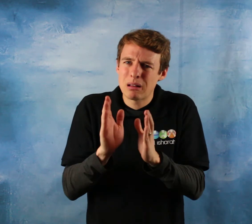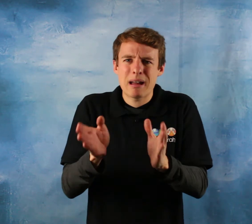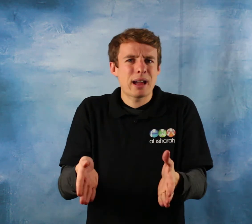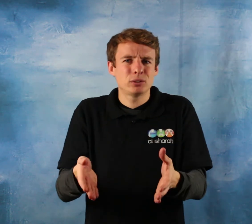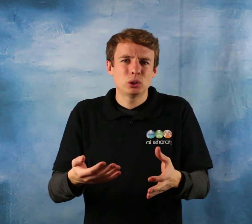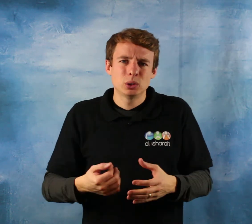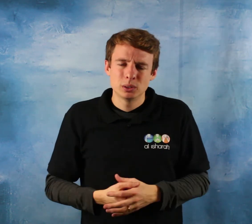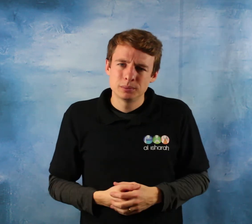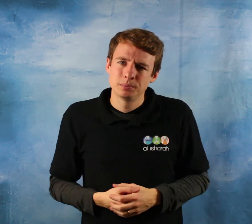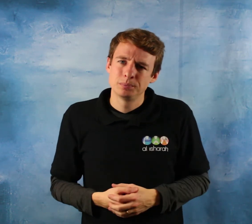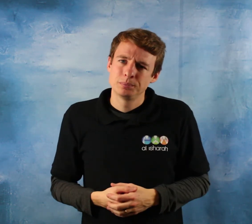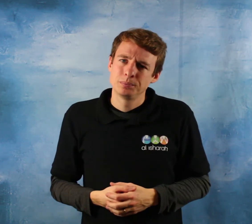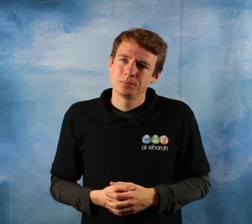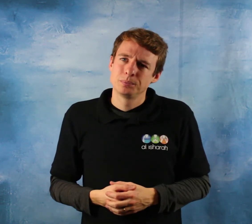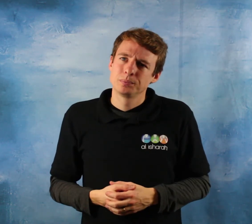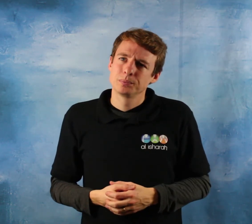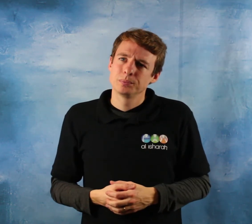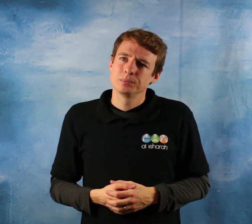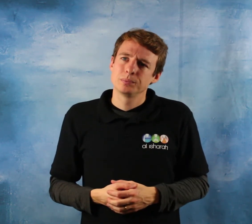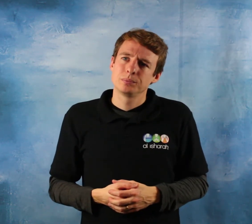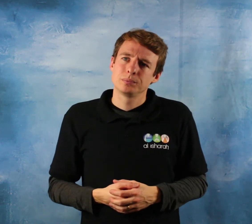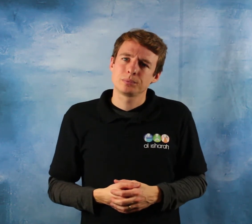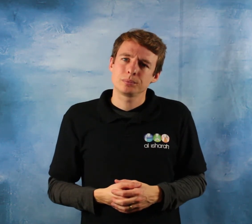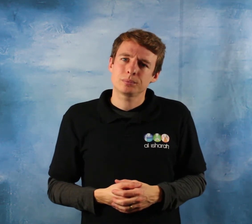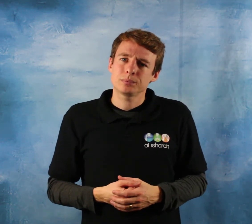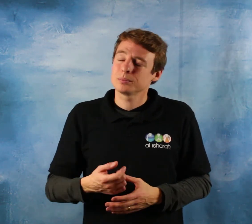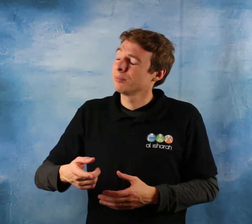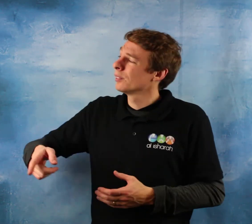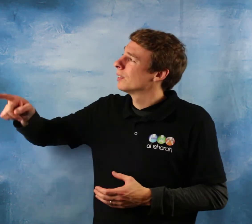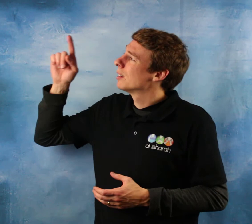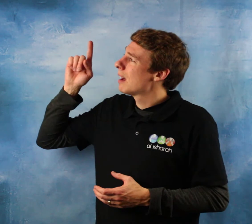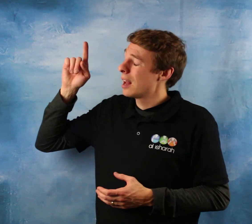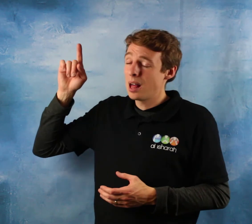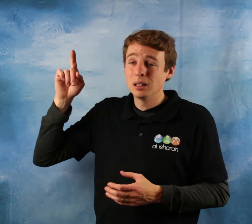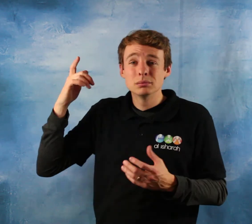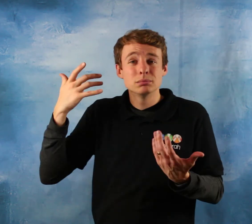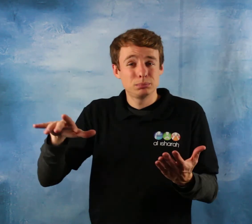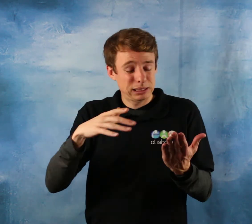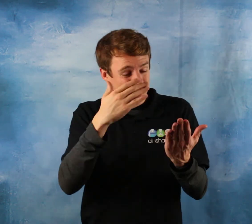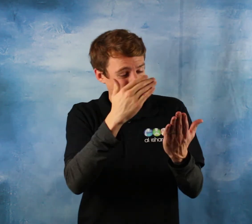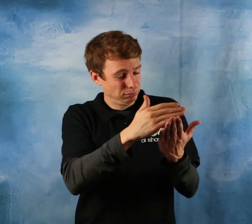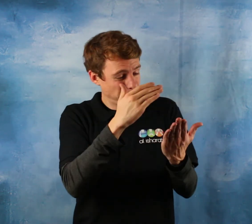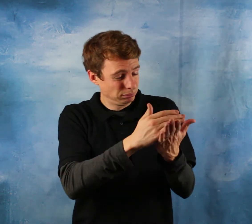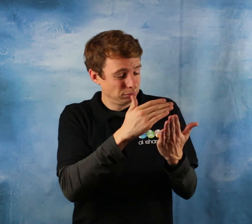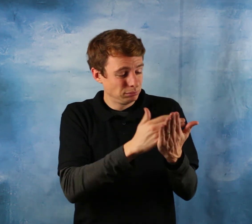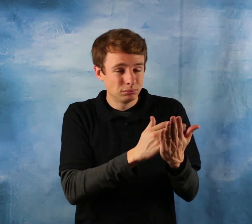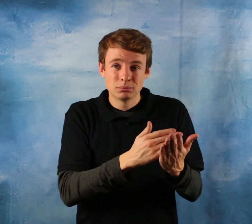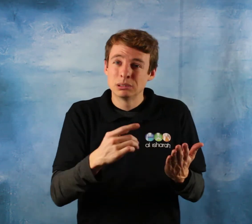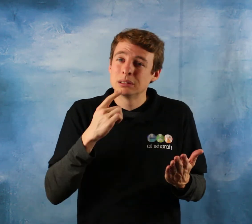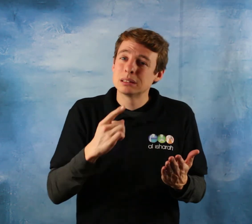Allah mentions this before prayer and fast they enjoin what is right and forbid what is wrong and